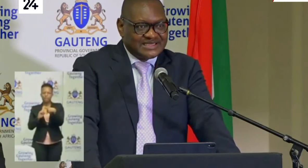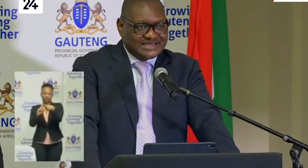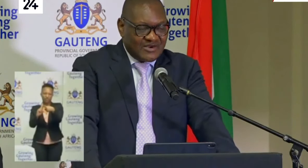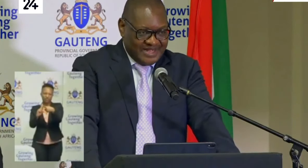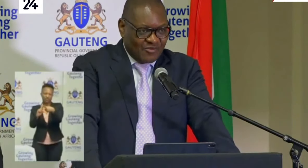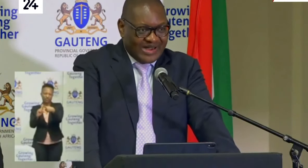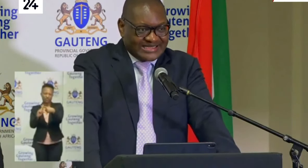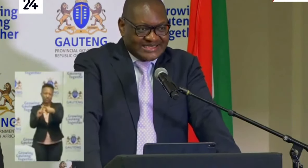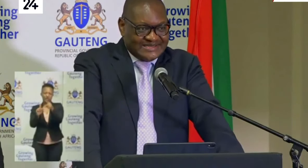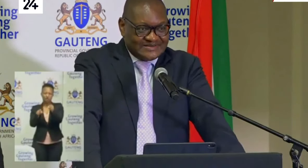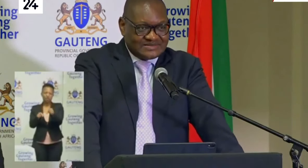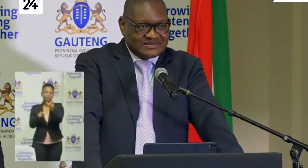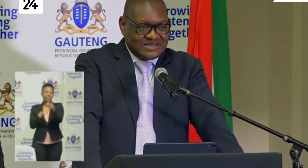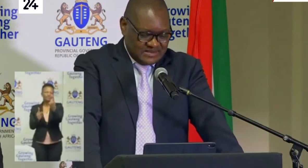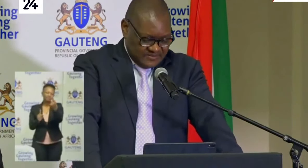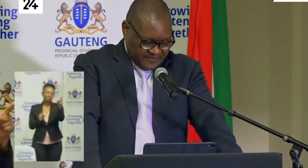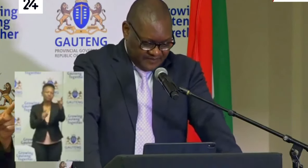person is now in quarantine.